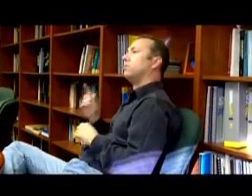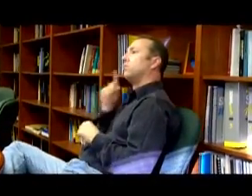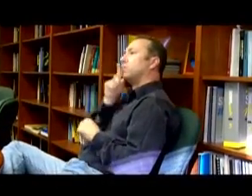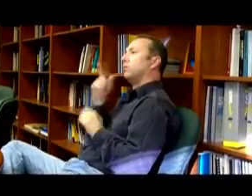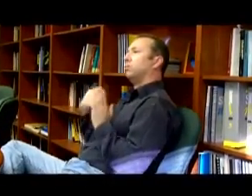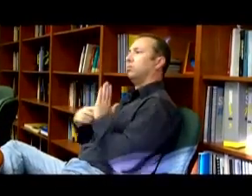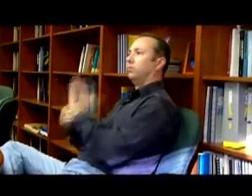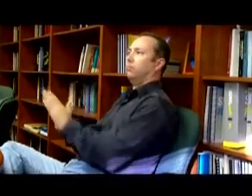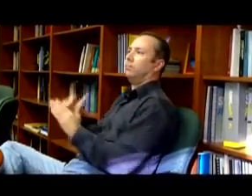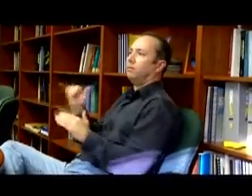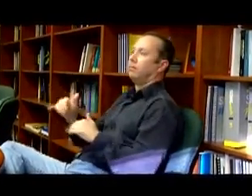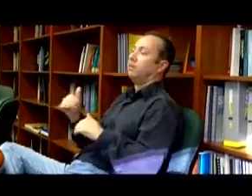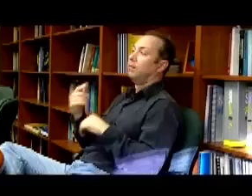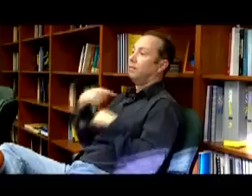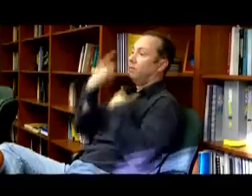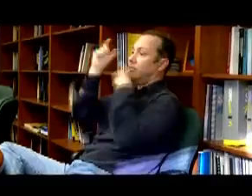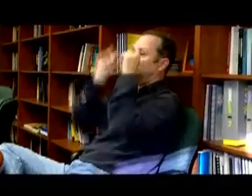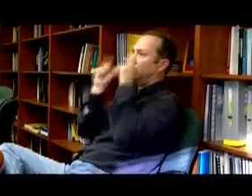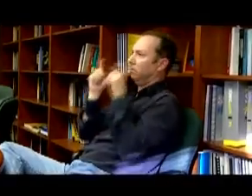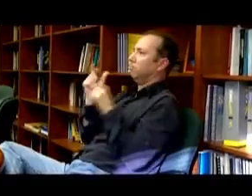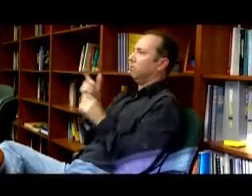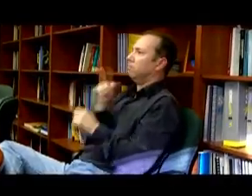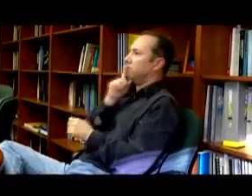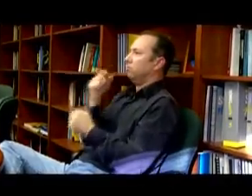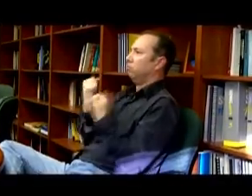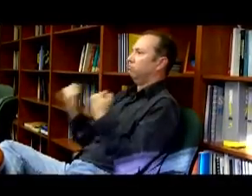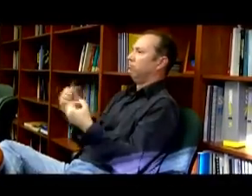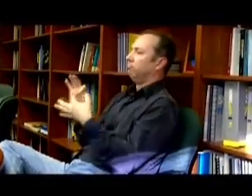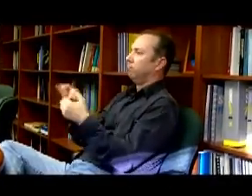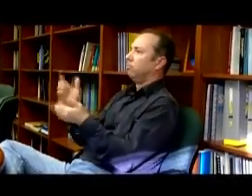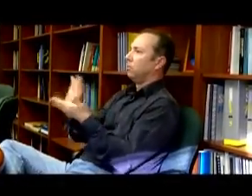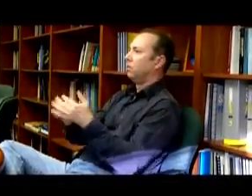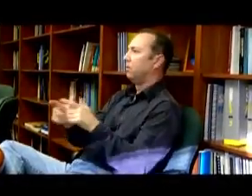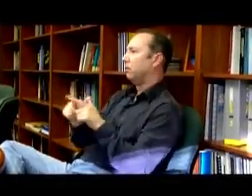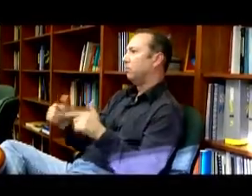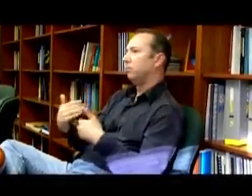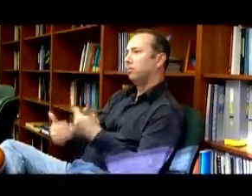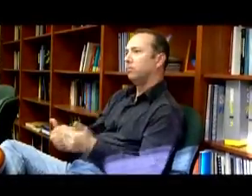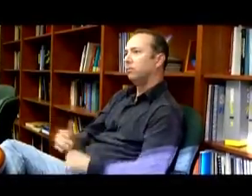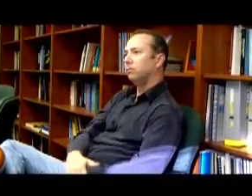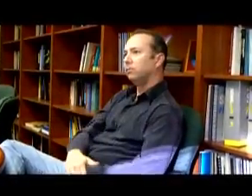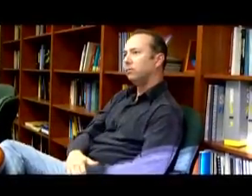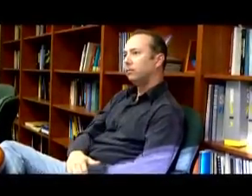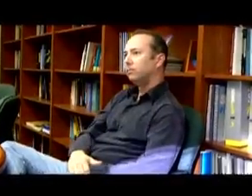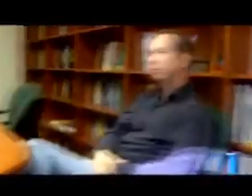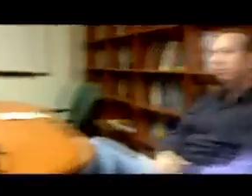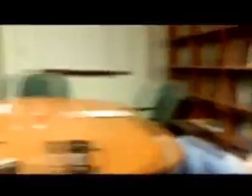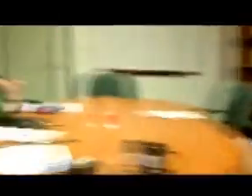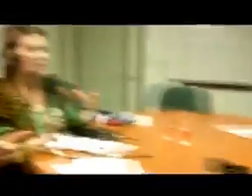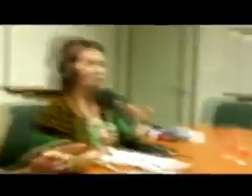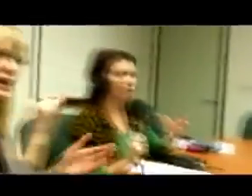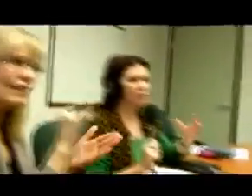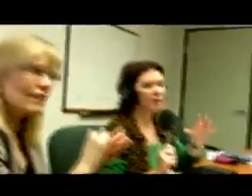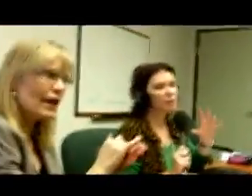stimulation. So they, in a way, they are not, people who don't sign,